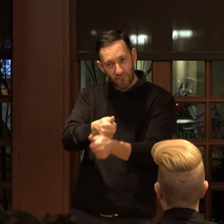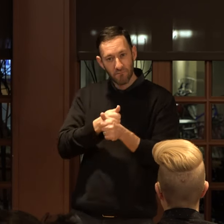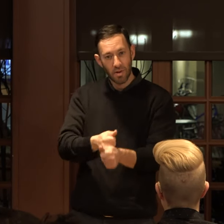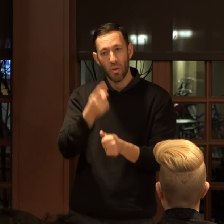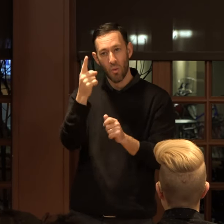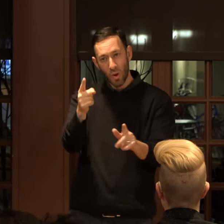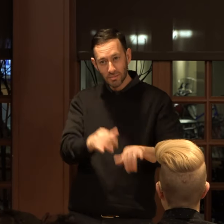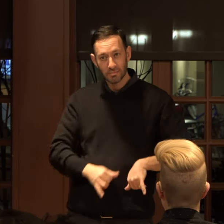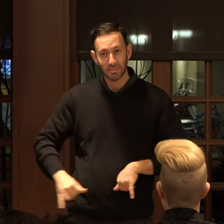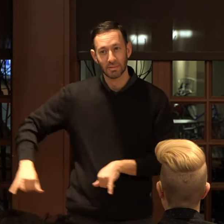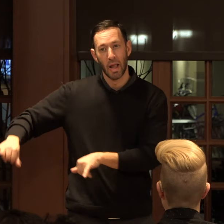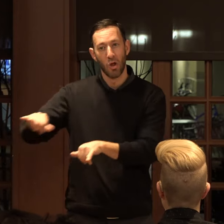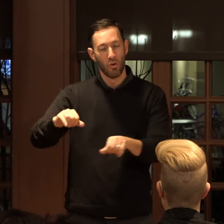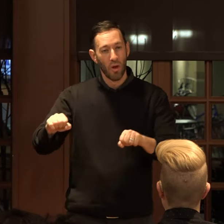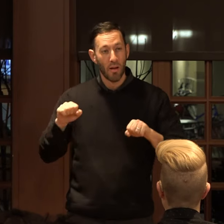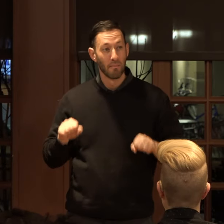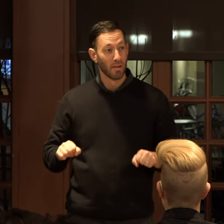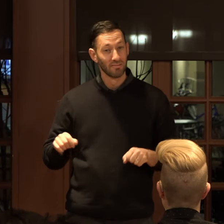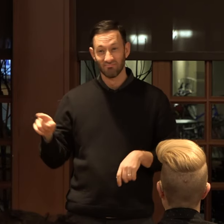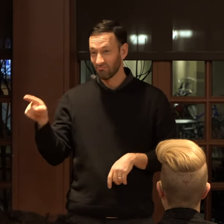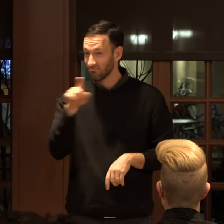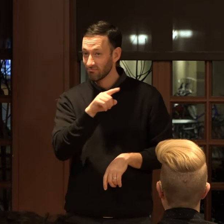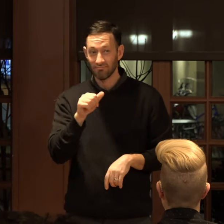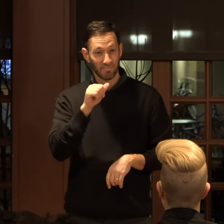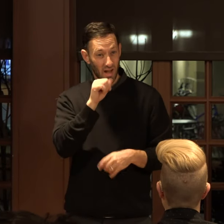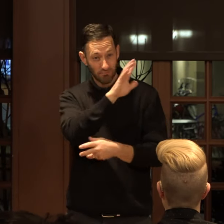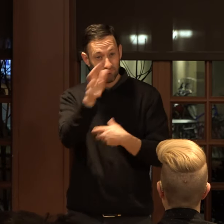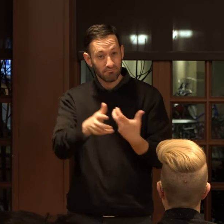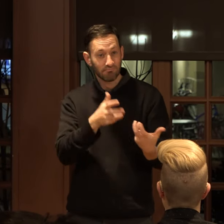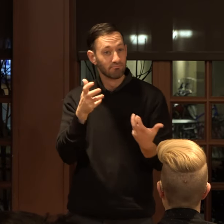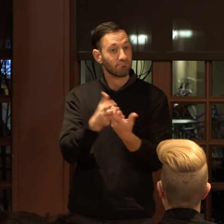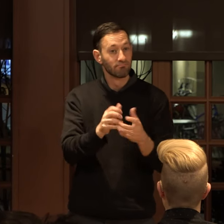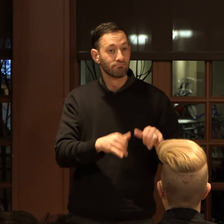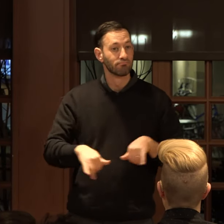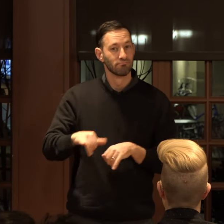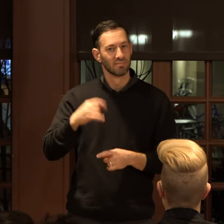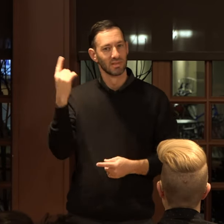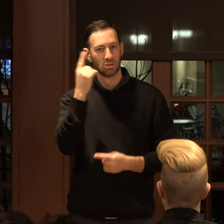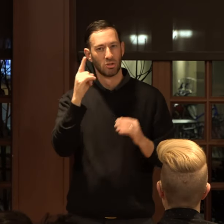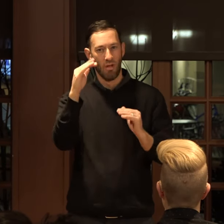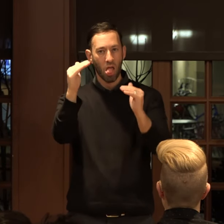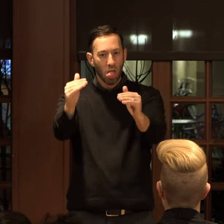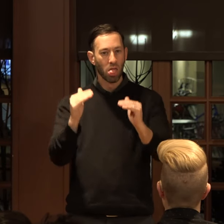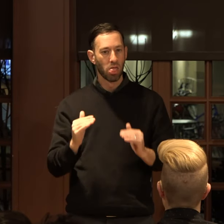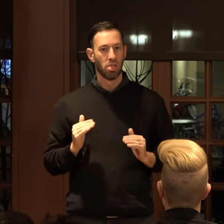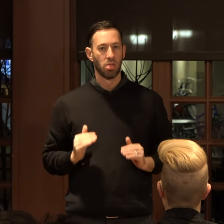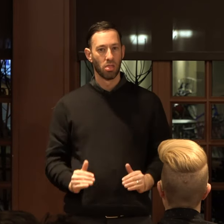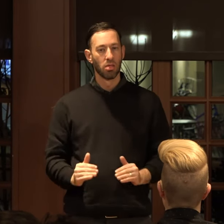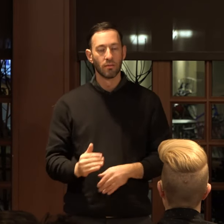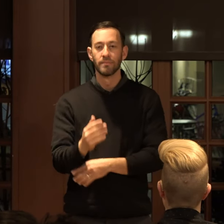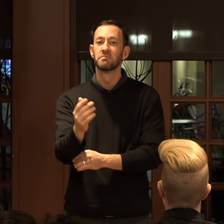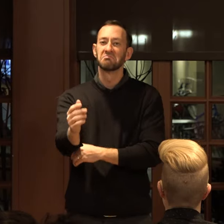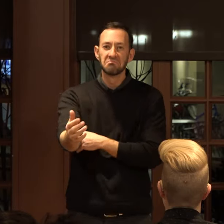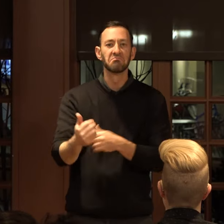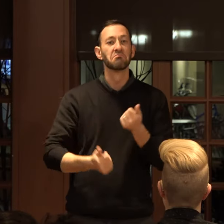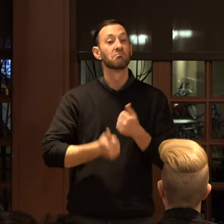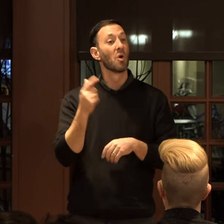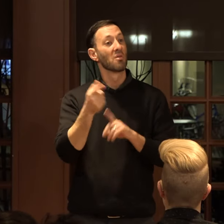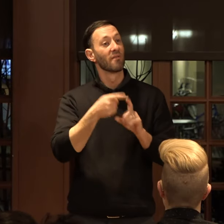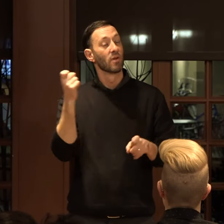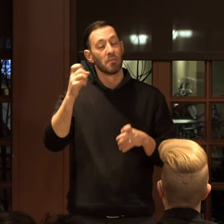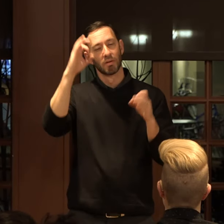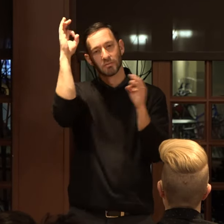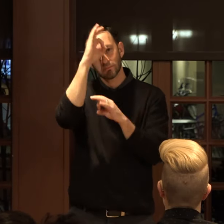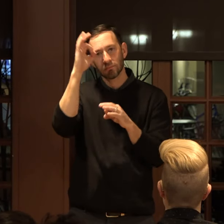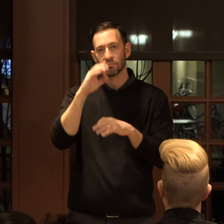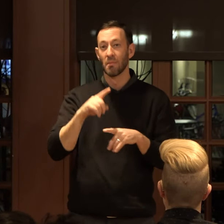standard of ability. Anyone who doesn't satisfy this uniform convention is considered inferior. While it mainly sprouts from ignorance,